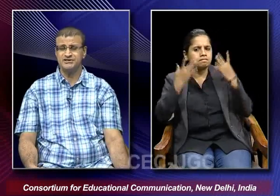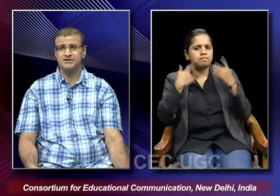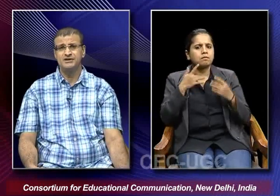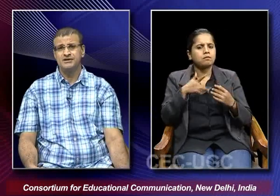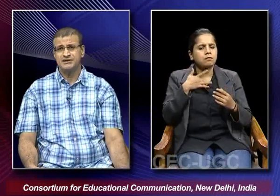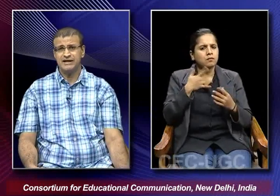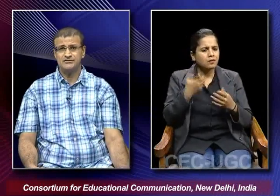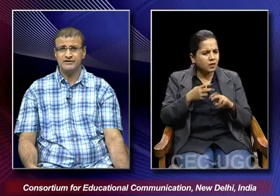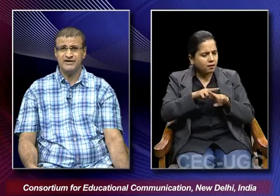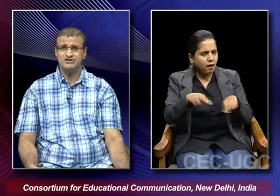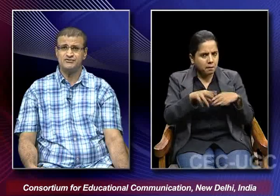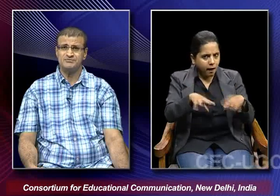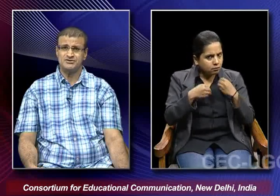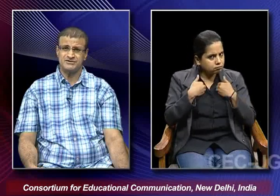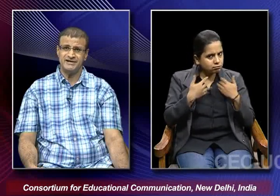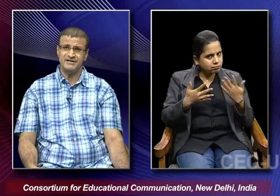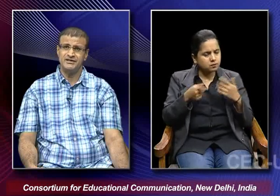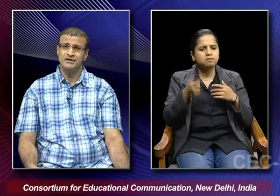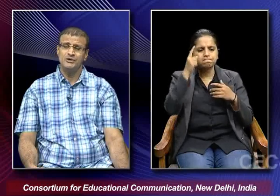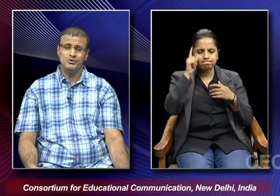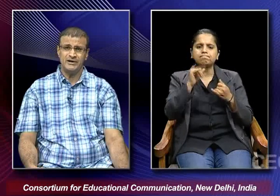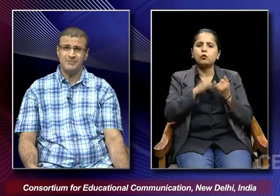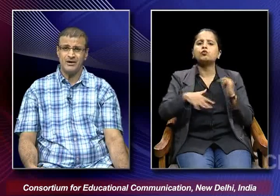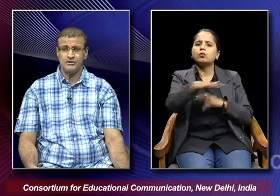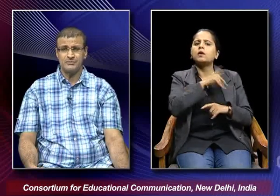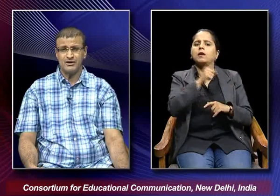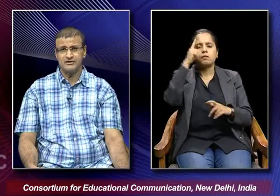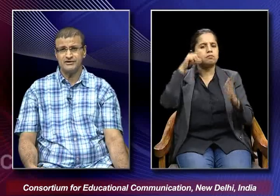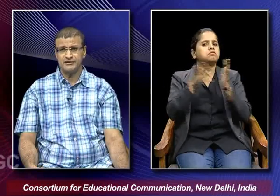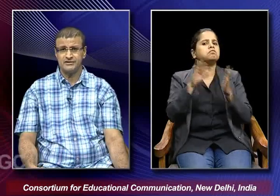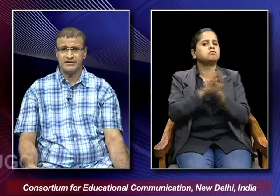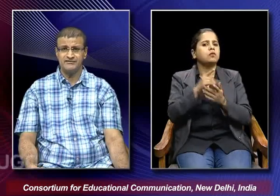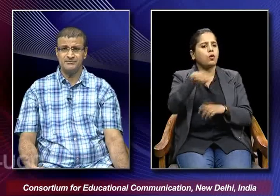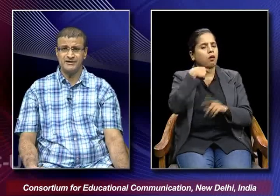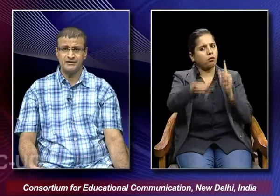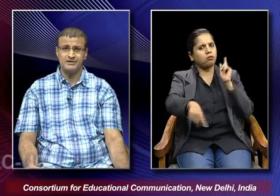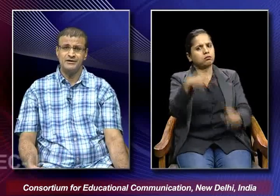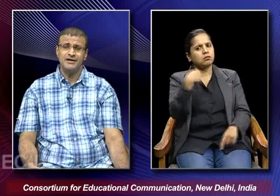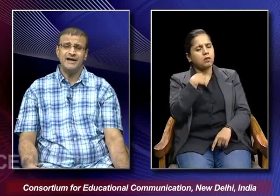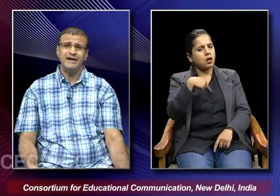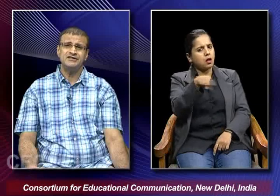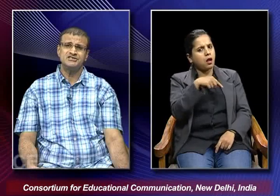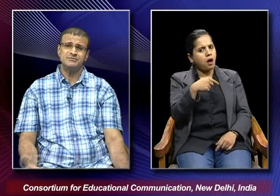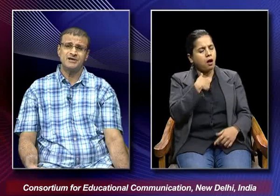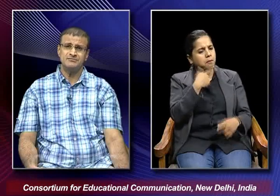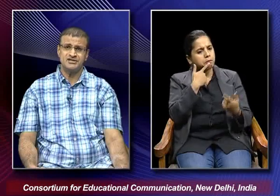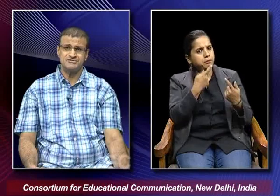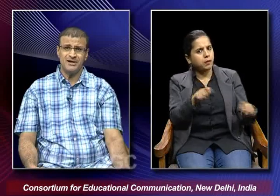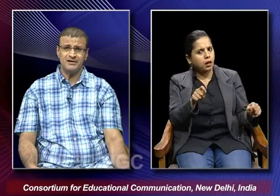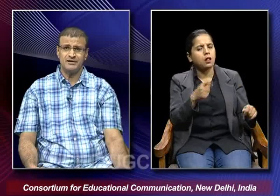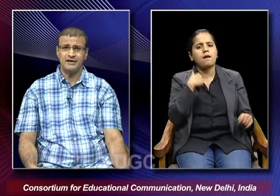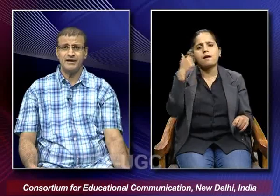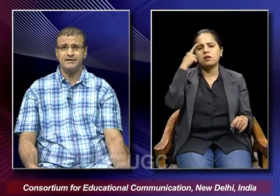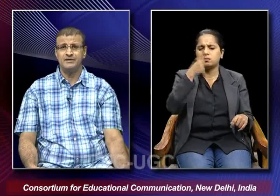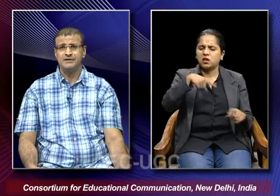to seek the kind of revenge from the society who had bycotted her in every manner and she becomes a